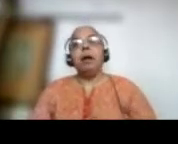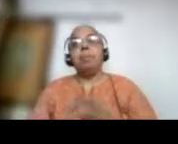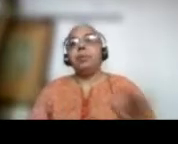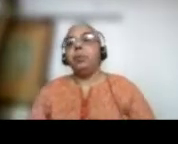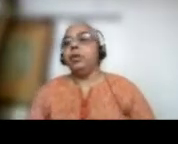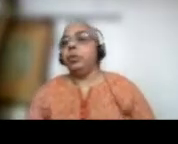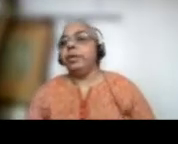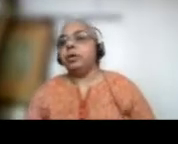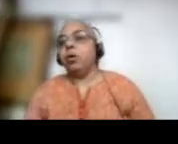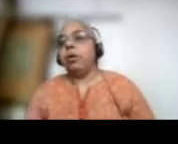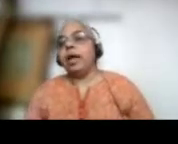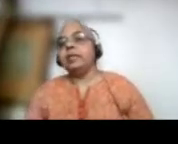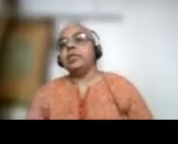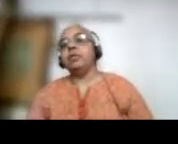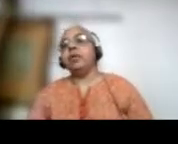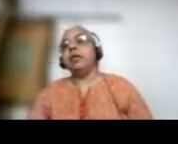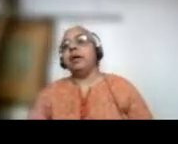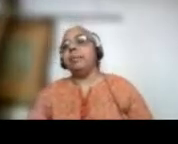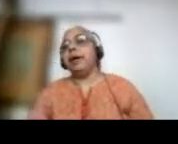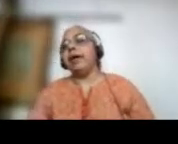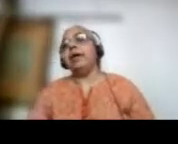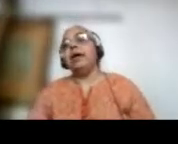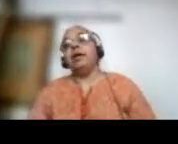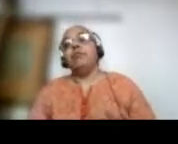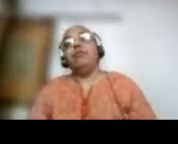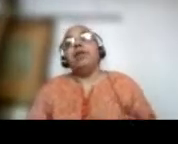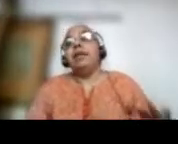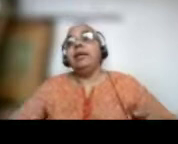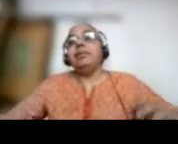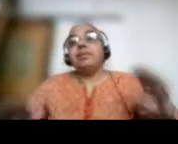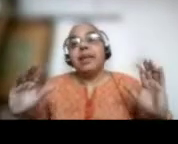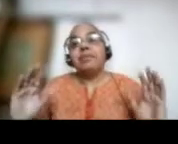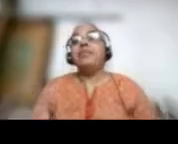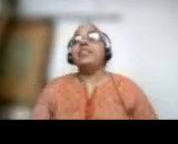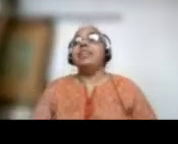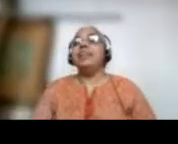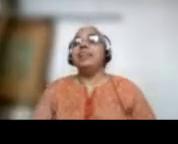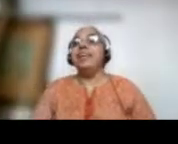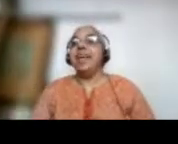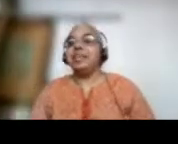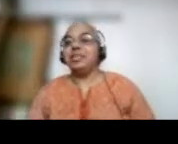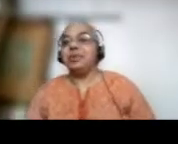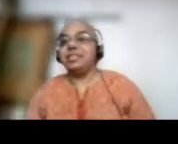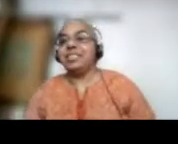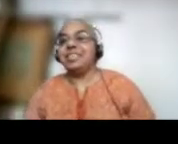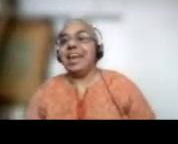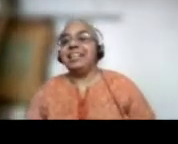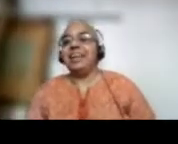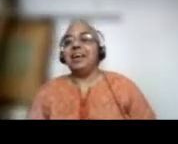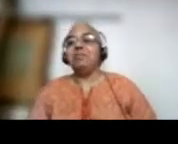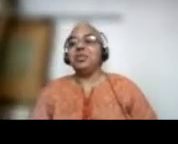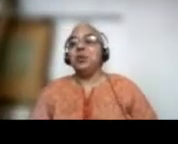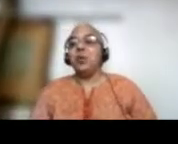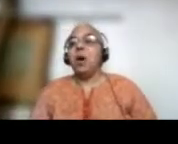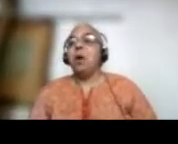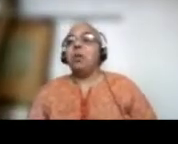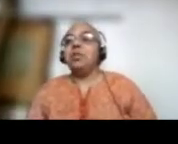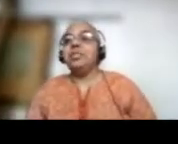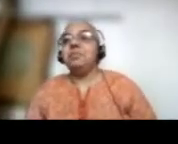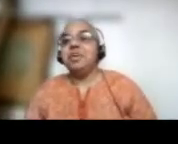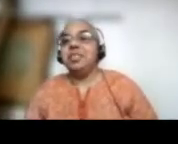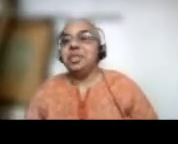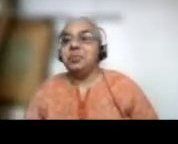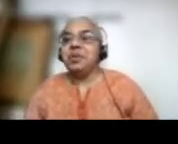them. But we do it all, and children come back feeling physically exhausted, and they come to know